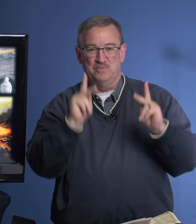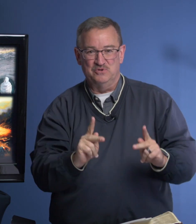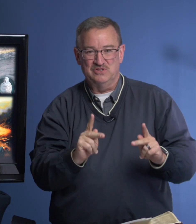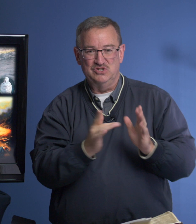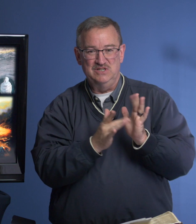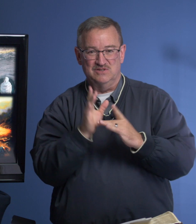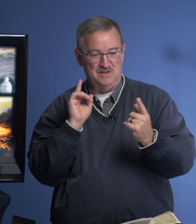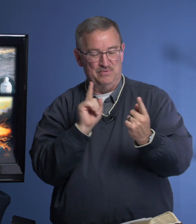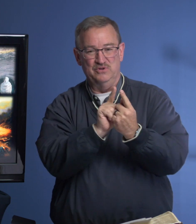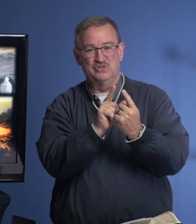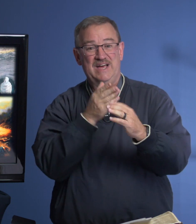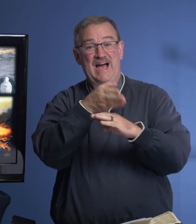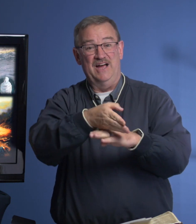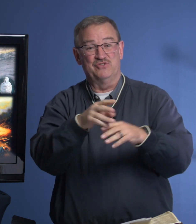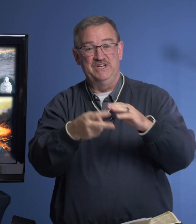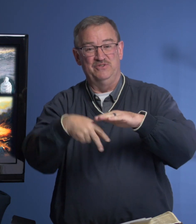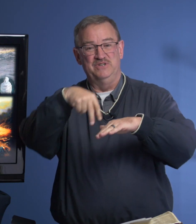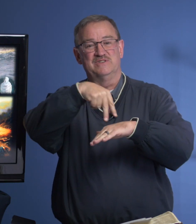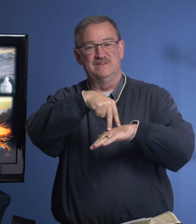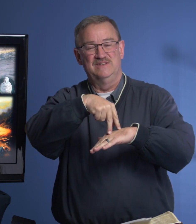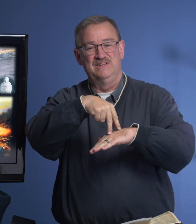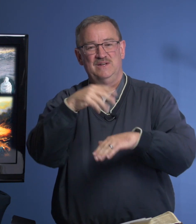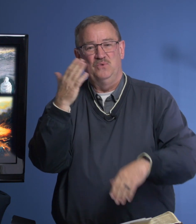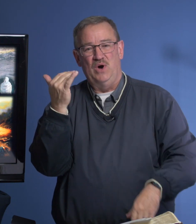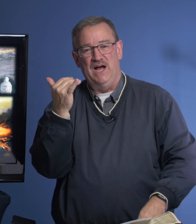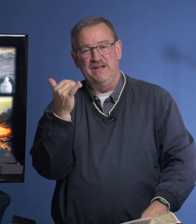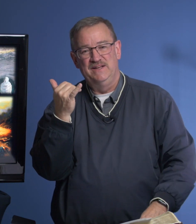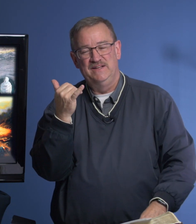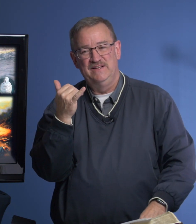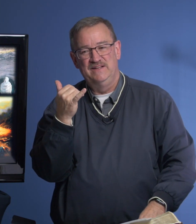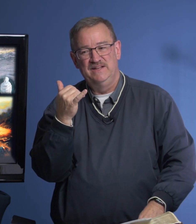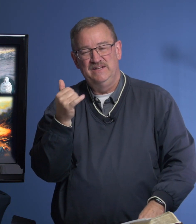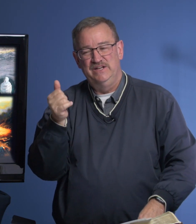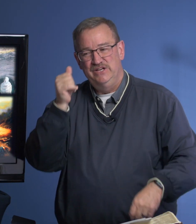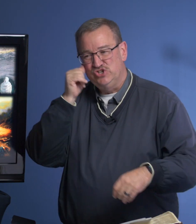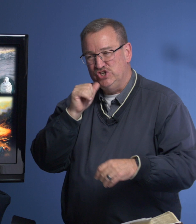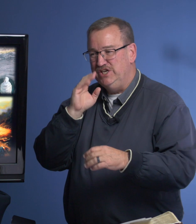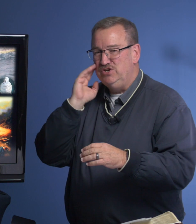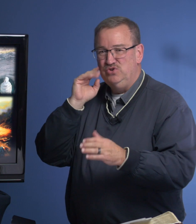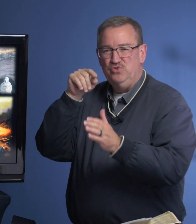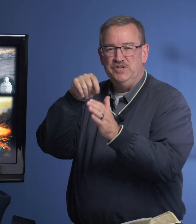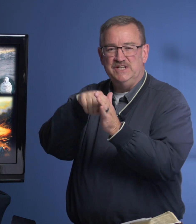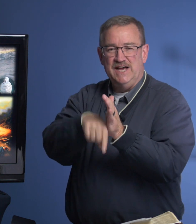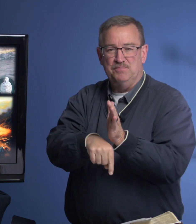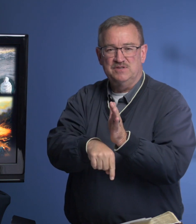person Jesus approached after he had risen. Why? She knew the depths